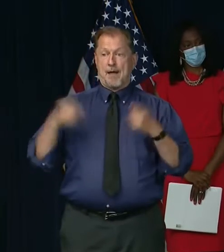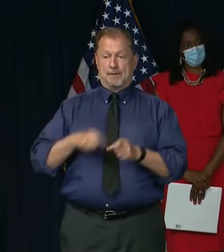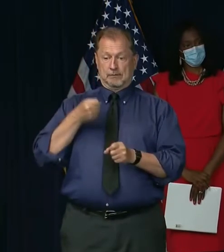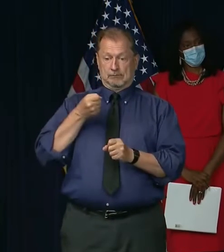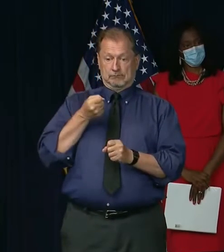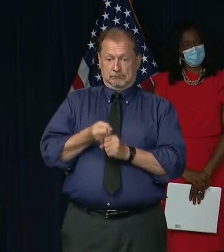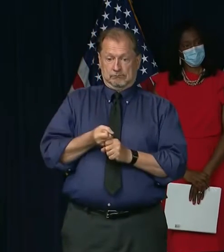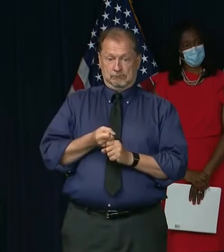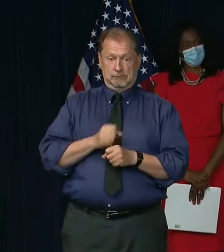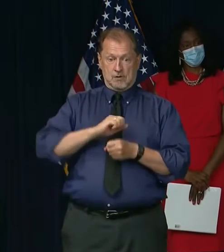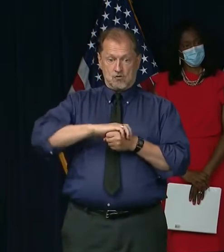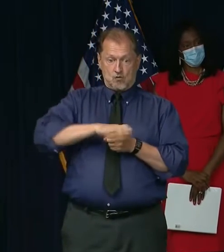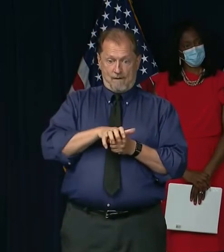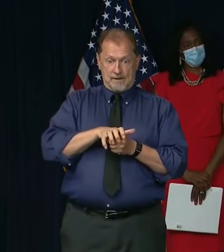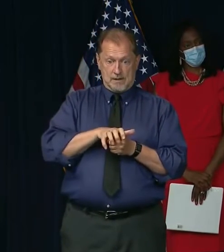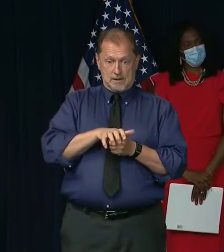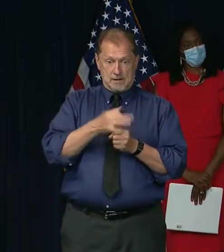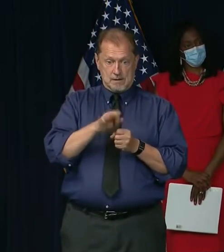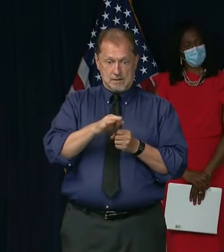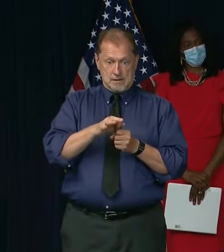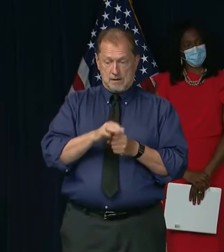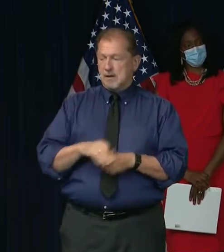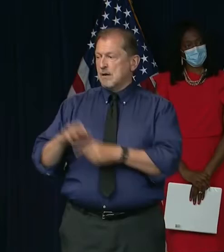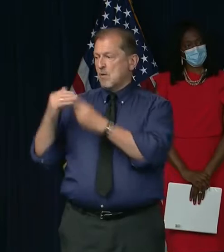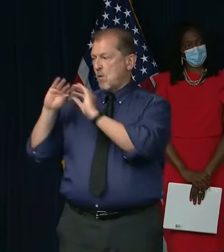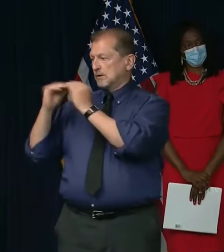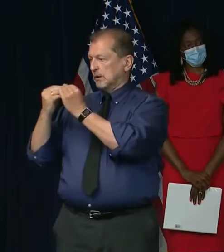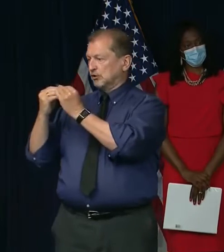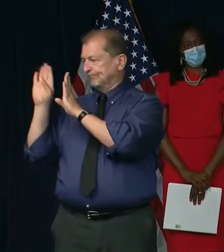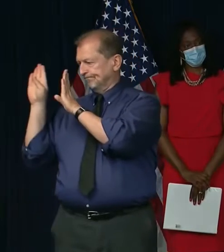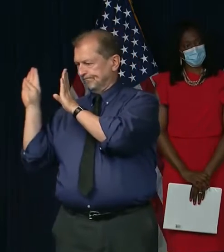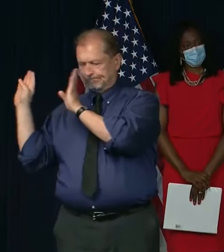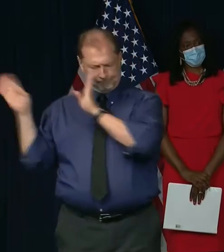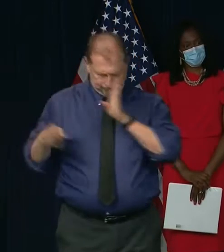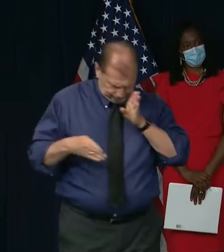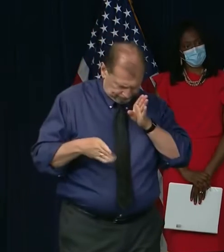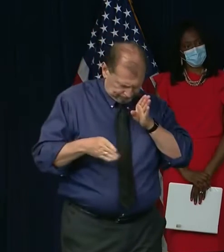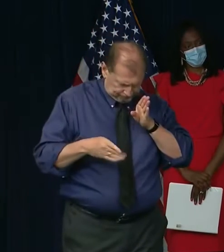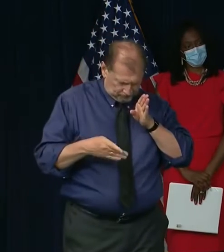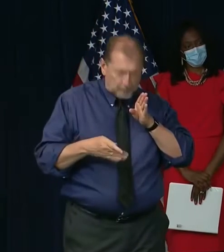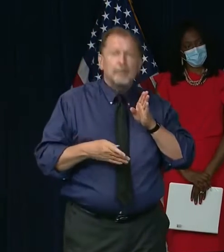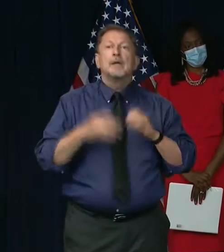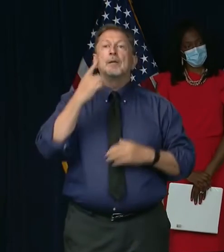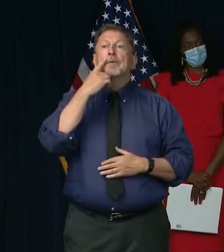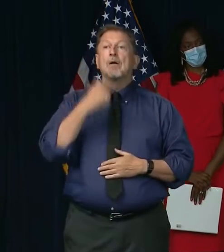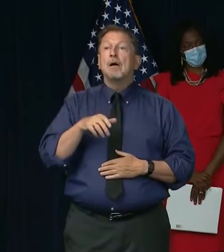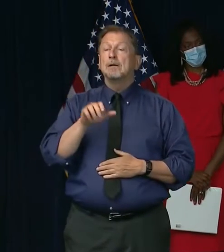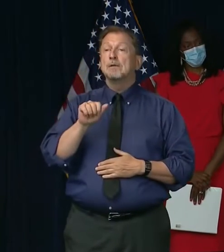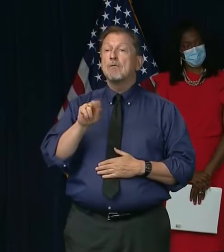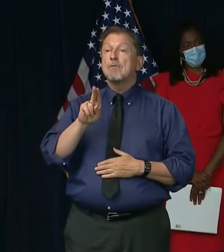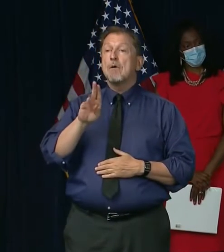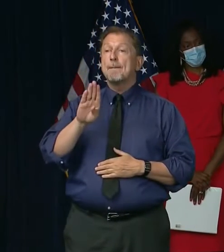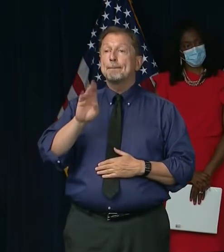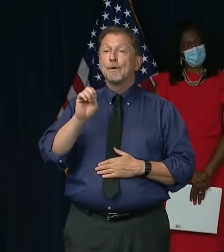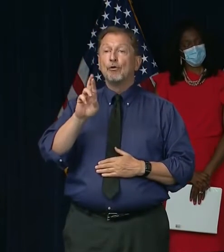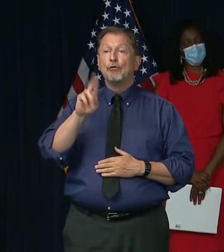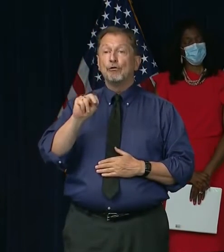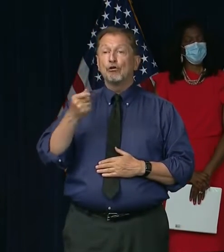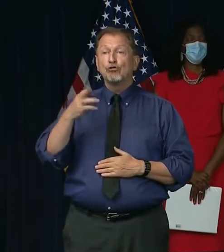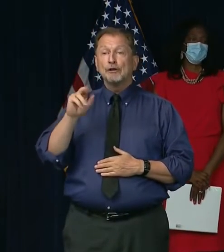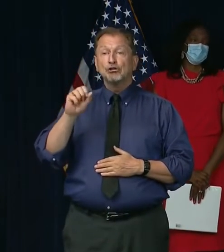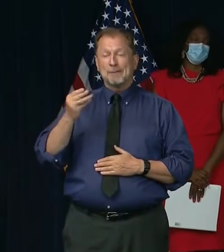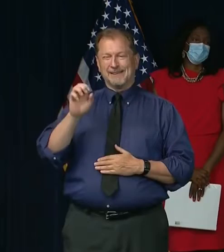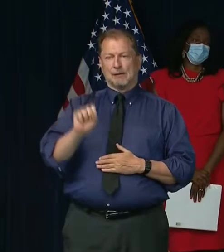fully pivoted as Auburn Gresham became ground zero for COVID-19 cases